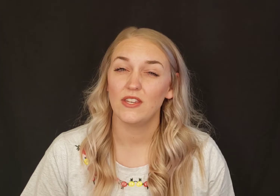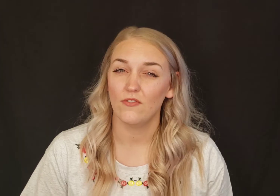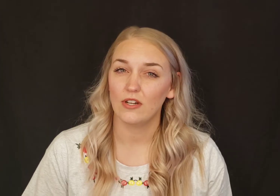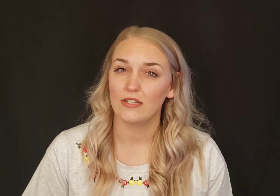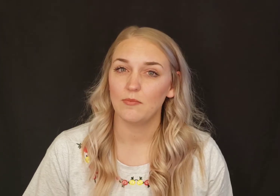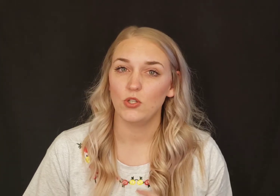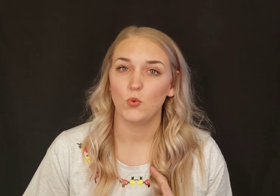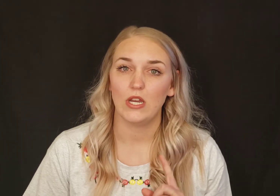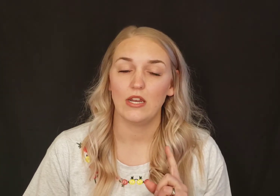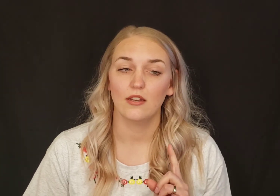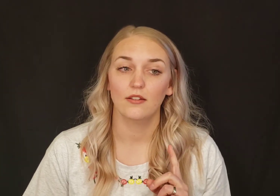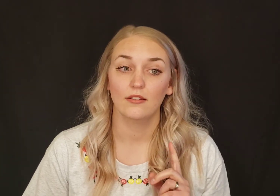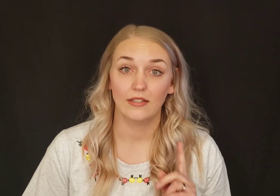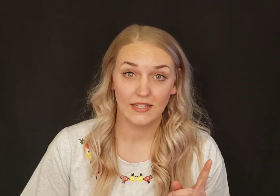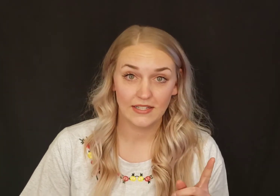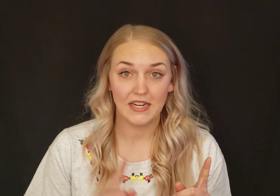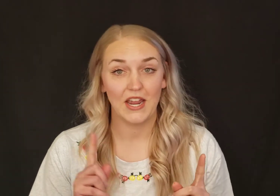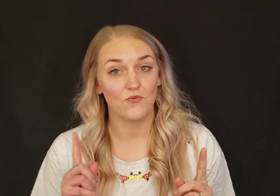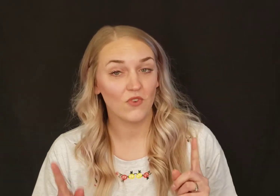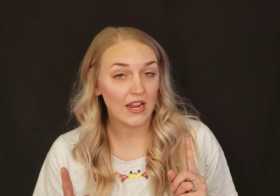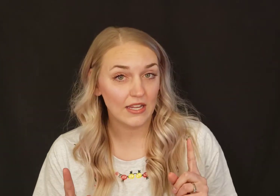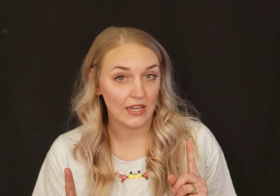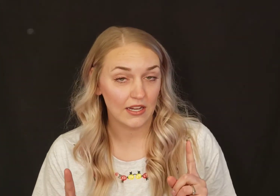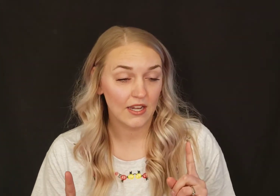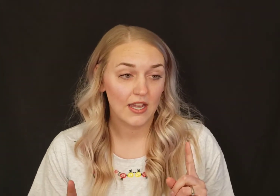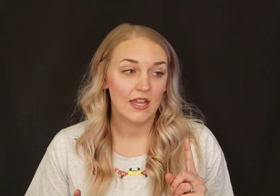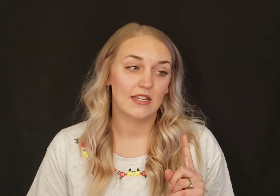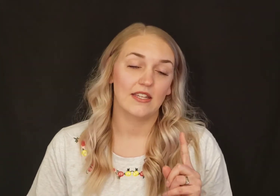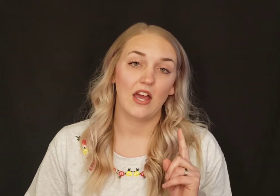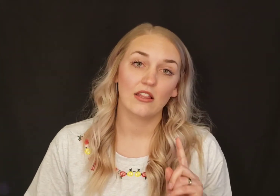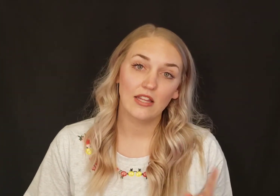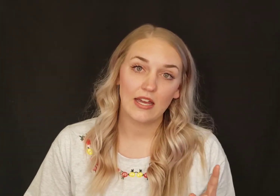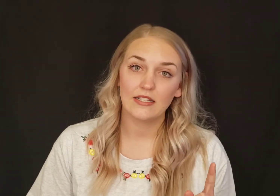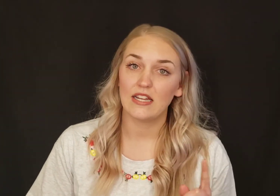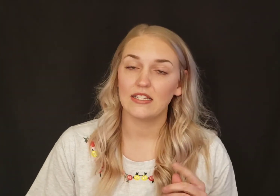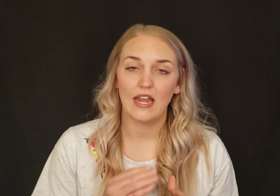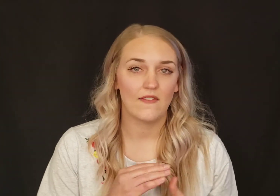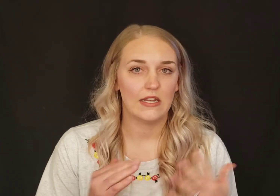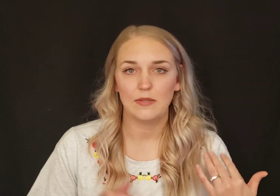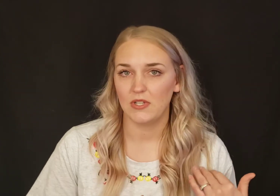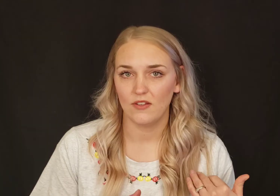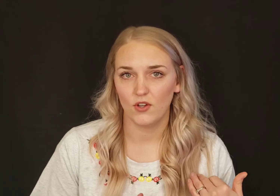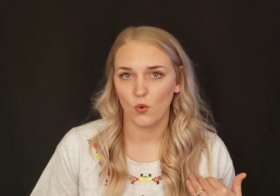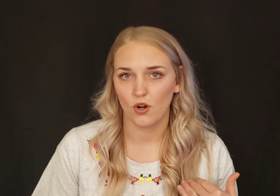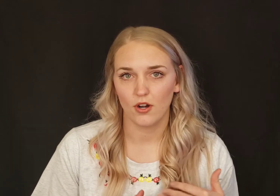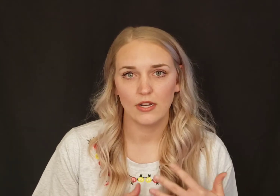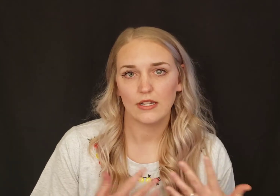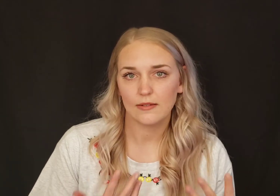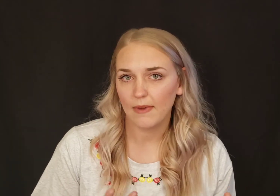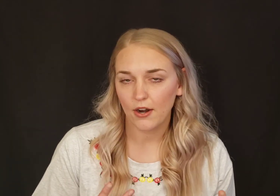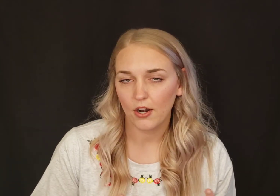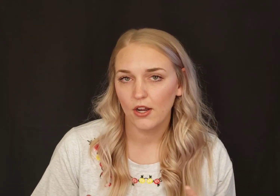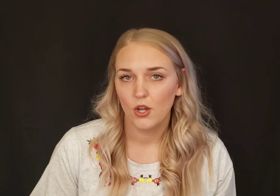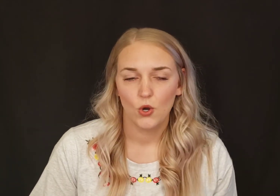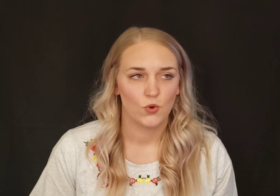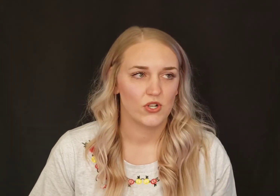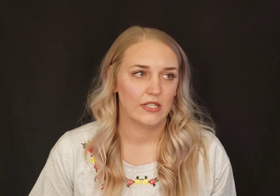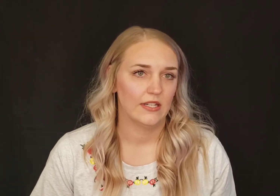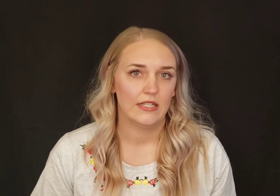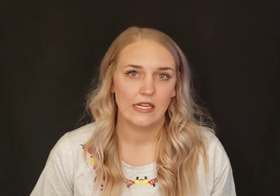difference between listing and ranking is that a list doesn't have any specific order. It doesn't matter. We're just listing